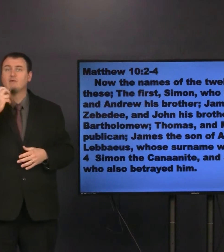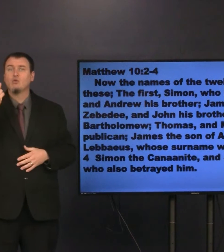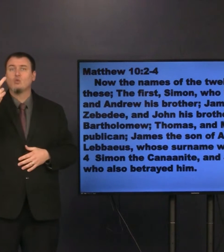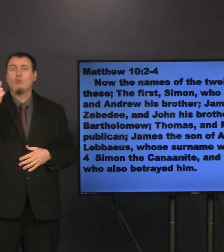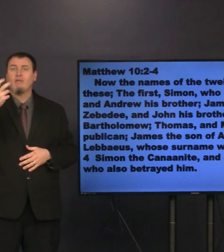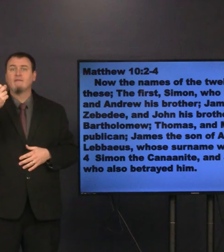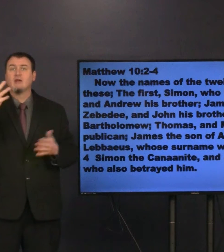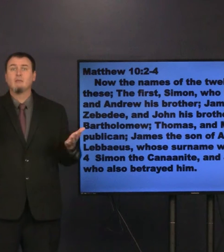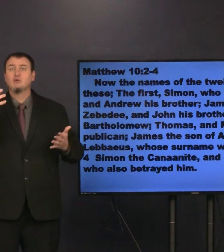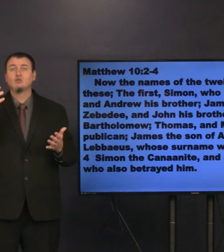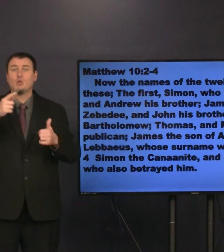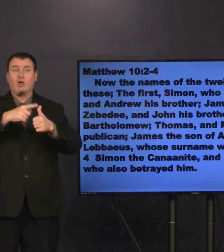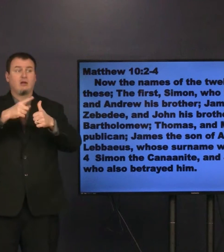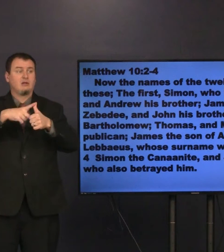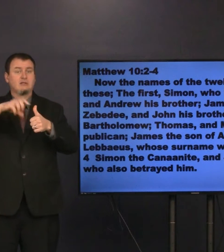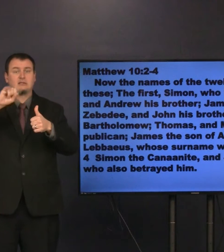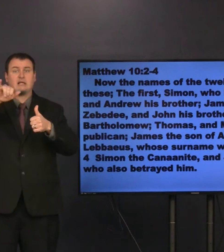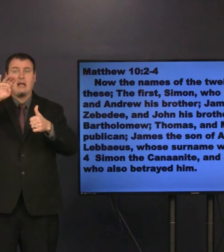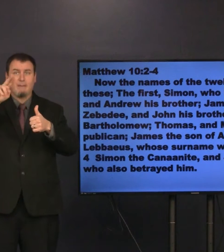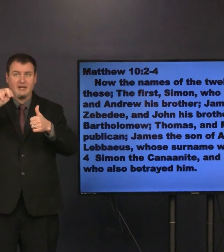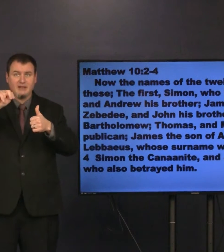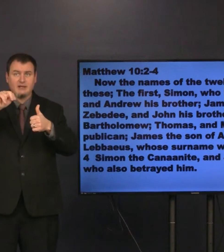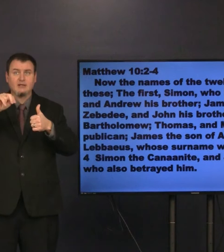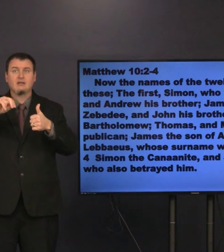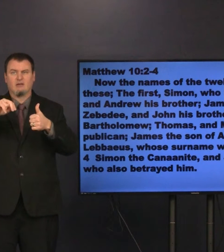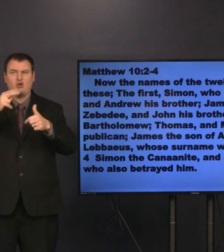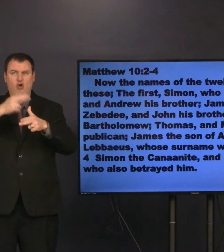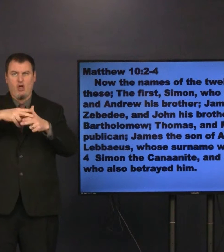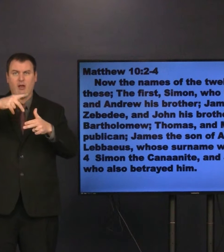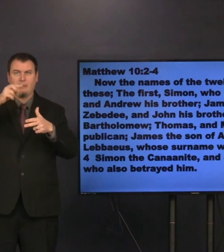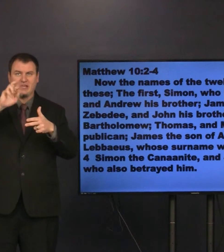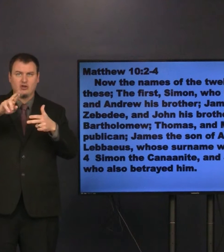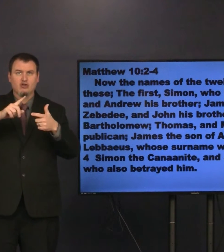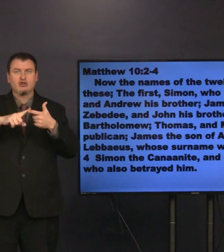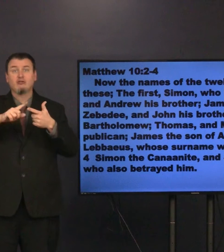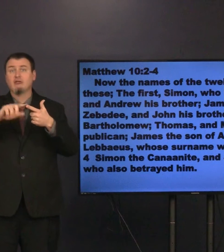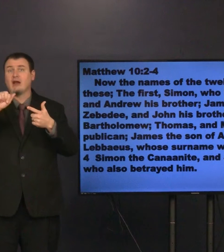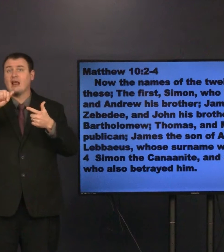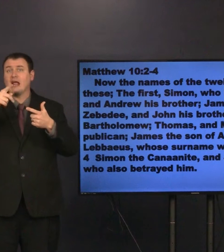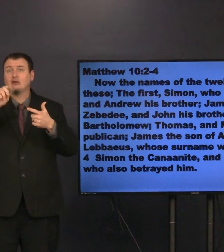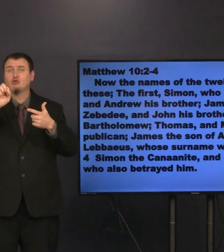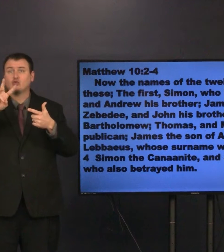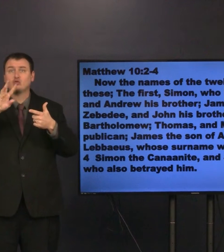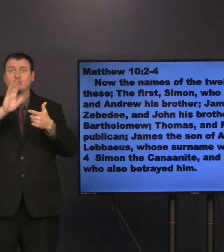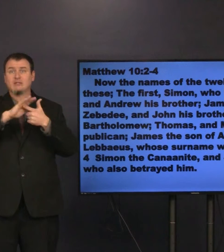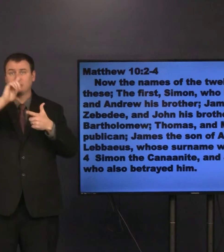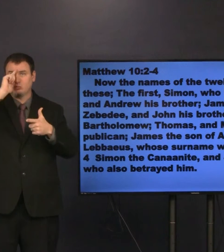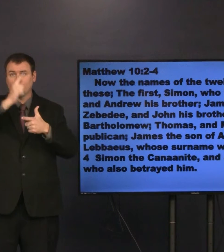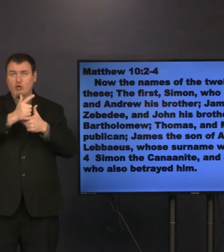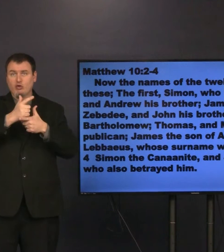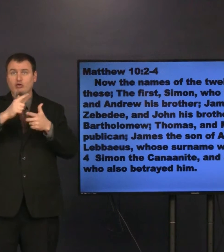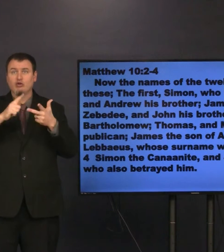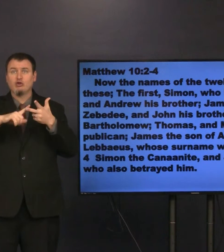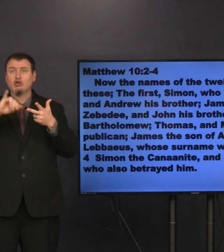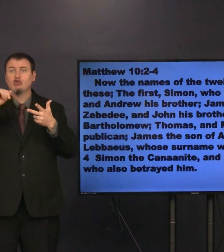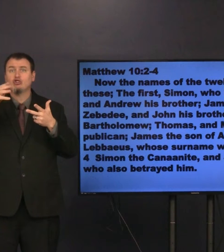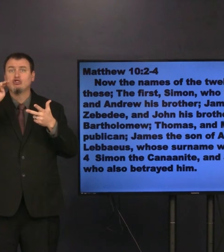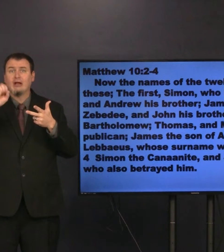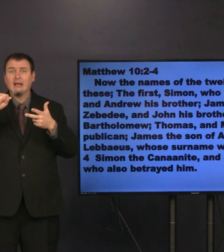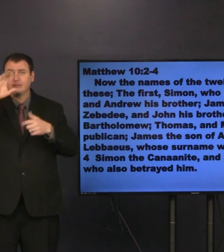So the twelve are named. The first is Simon Peter, and Andrew,